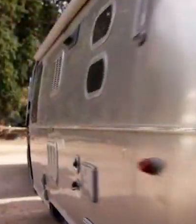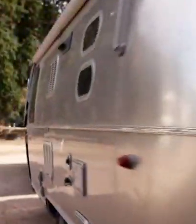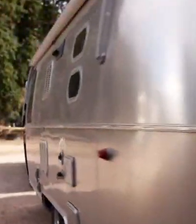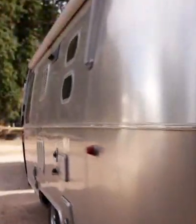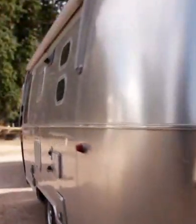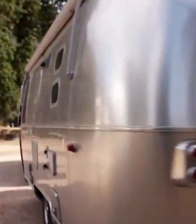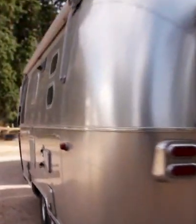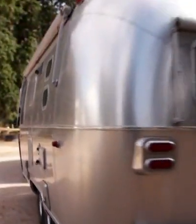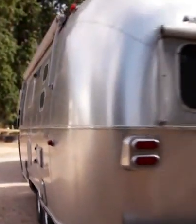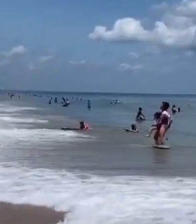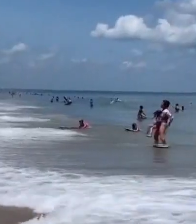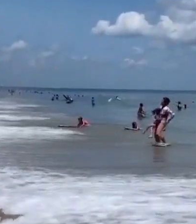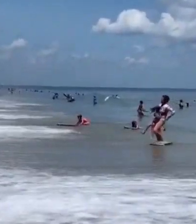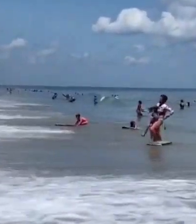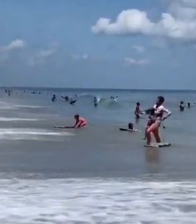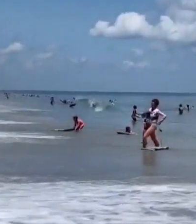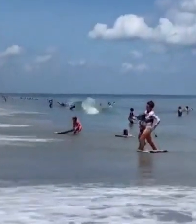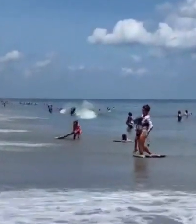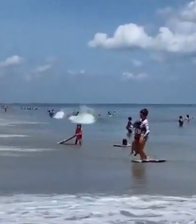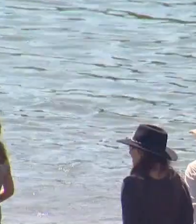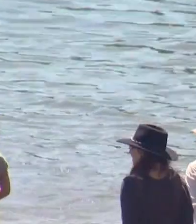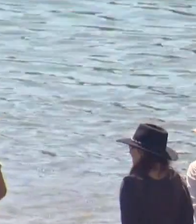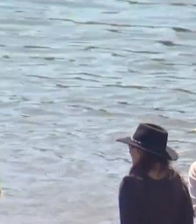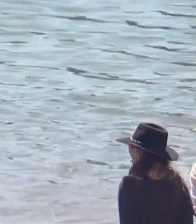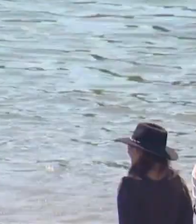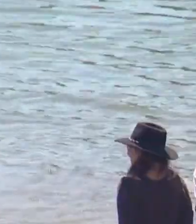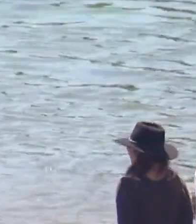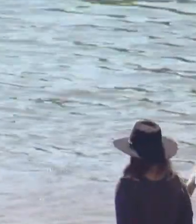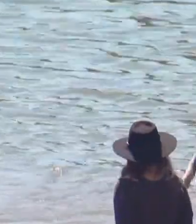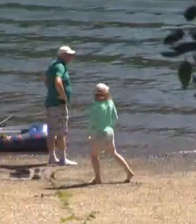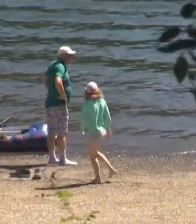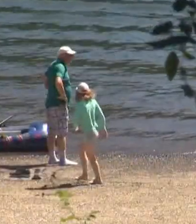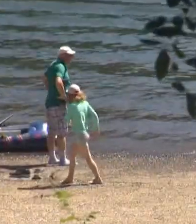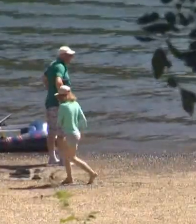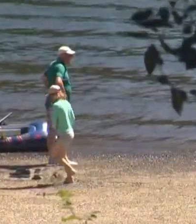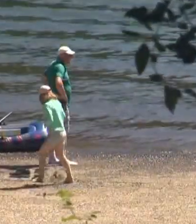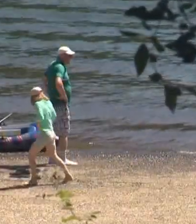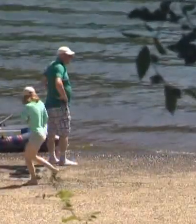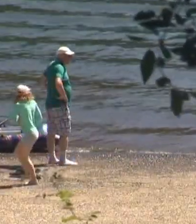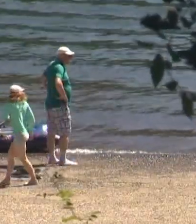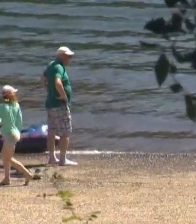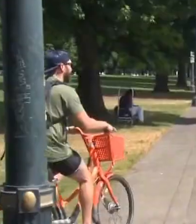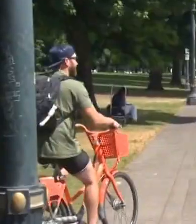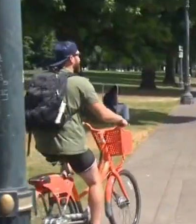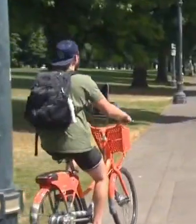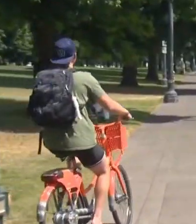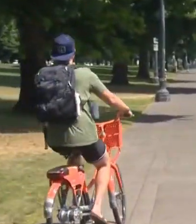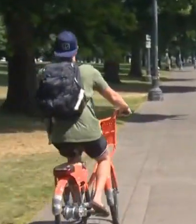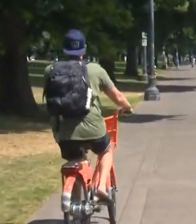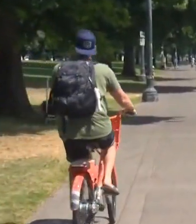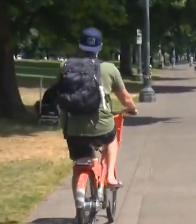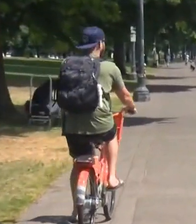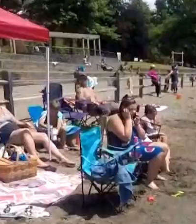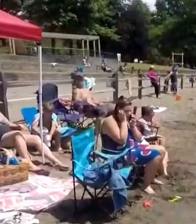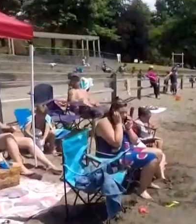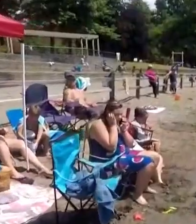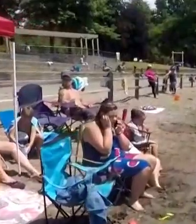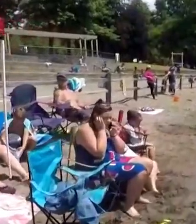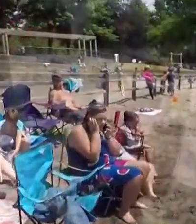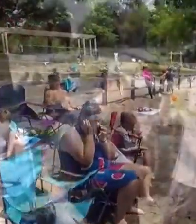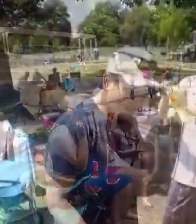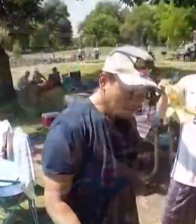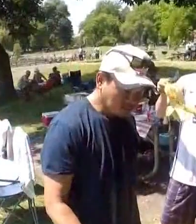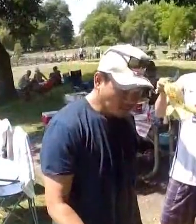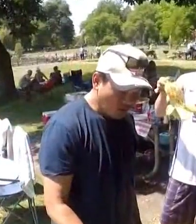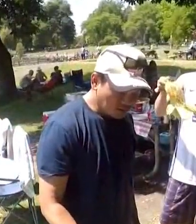of transmission could drop by another 5% if more people follow mask guidelines. State Health Officer Dean Seidlinger says